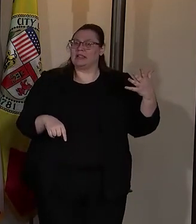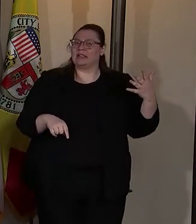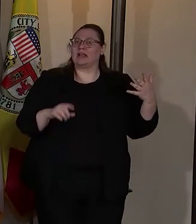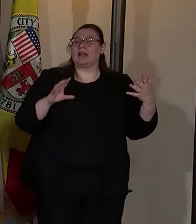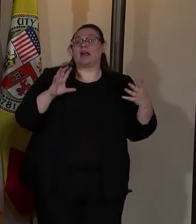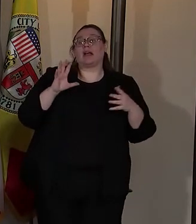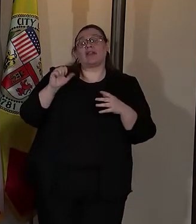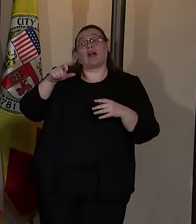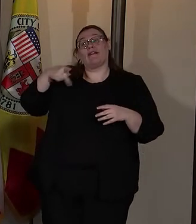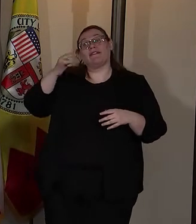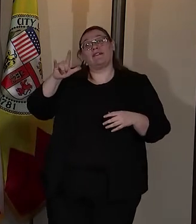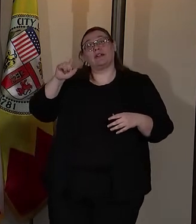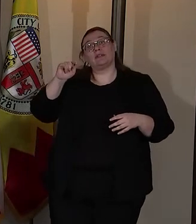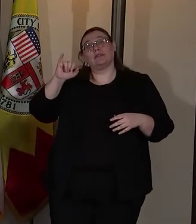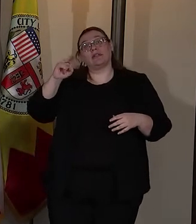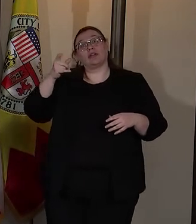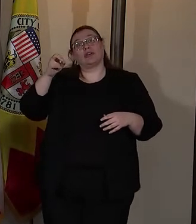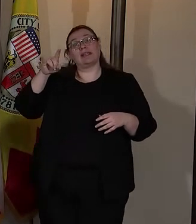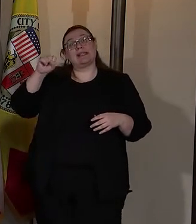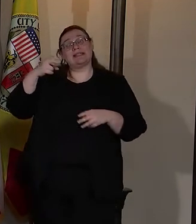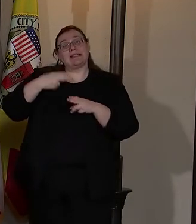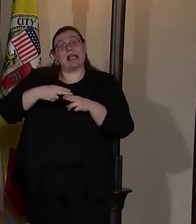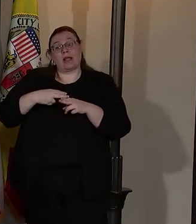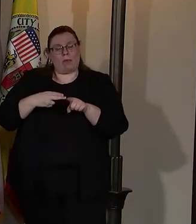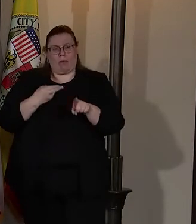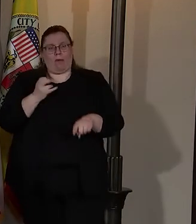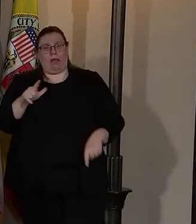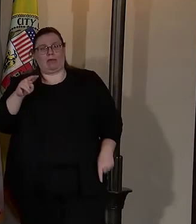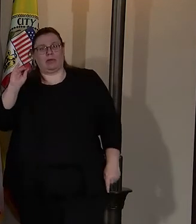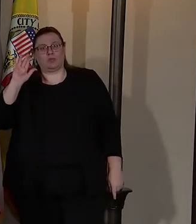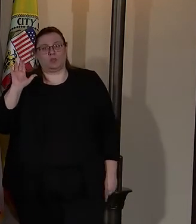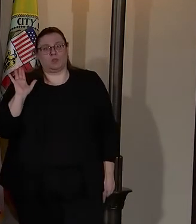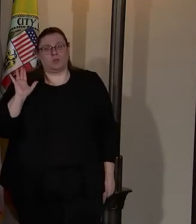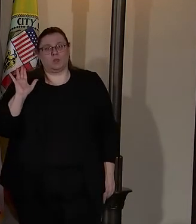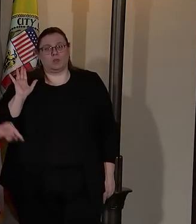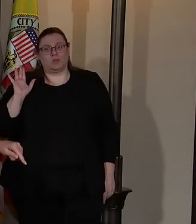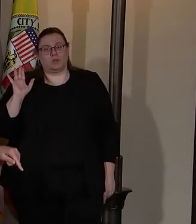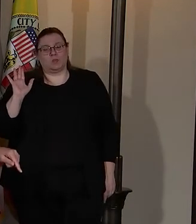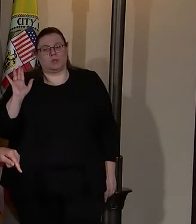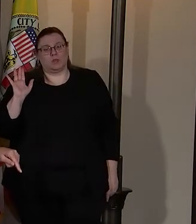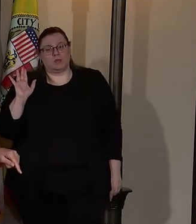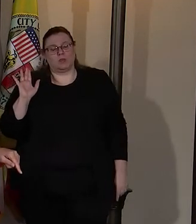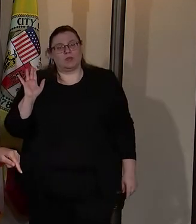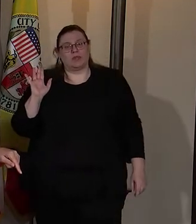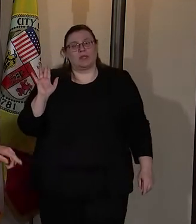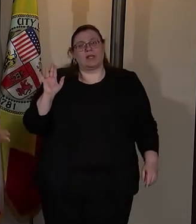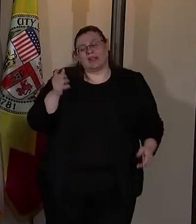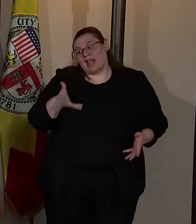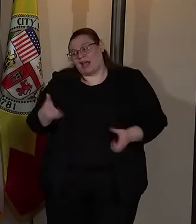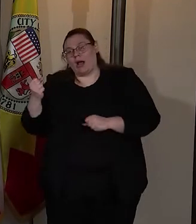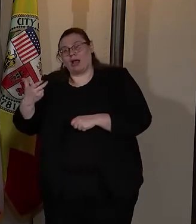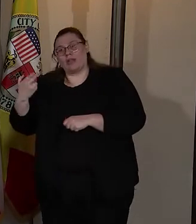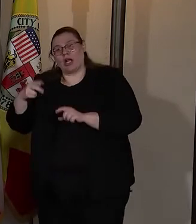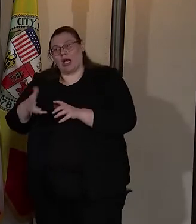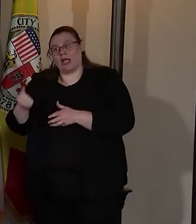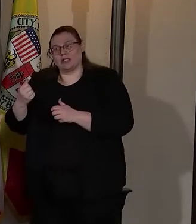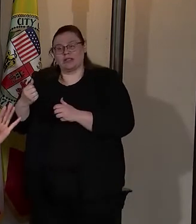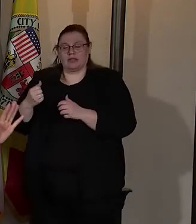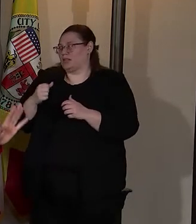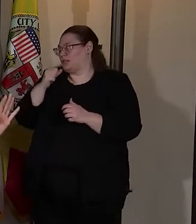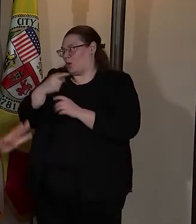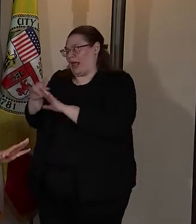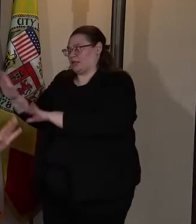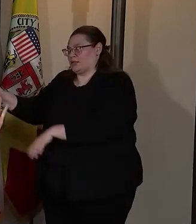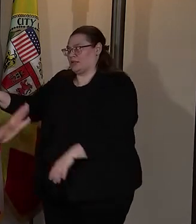Tengaridi's name. They said, oh, hell no. They went and dug up their guns. Don't ask.